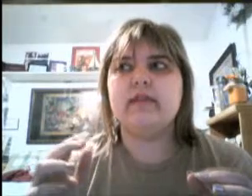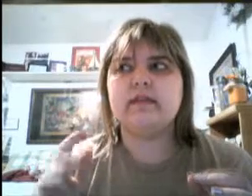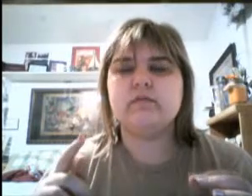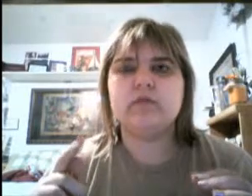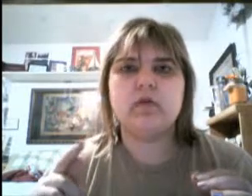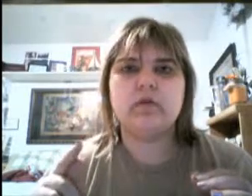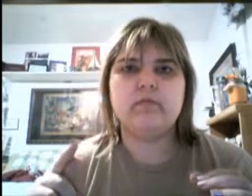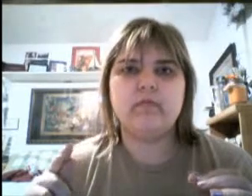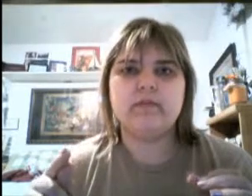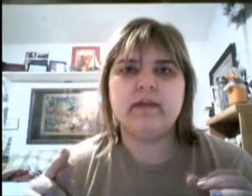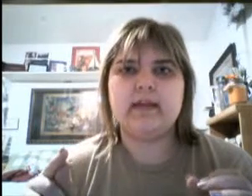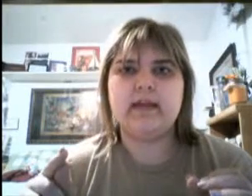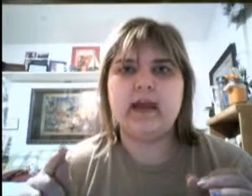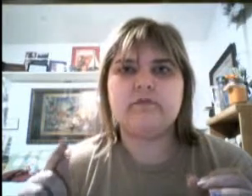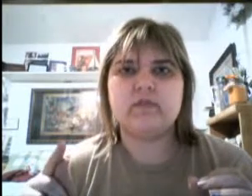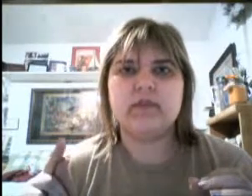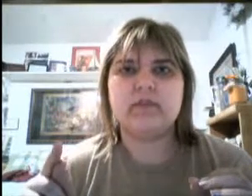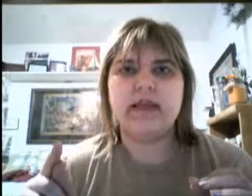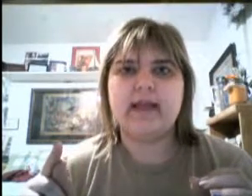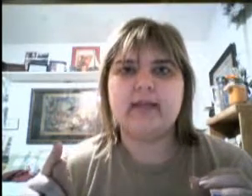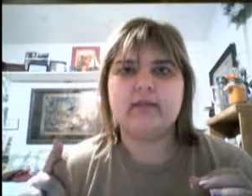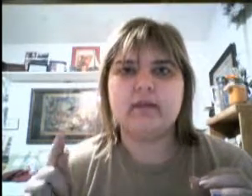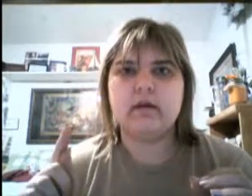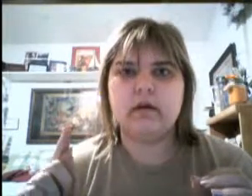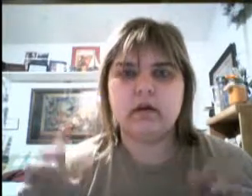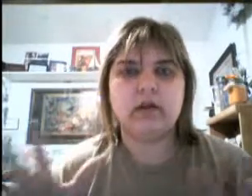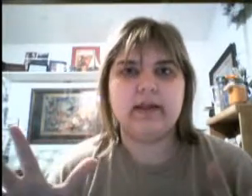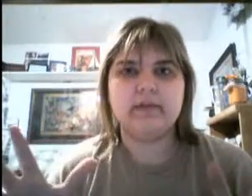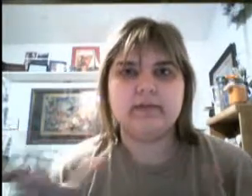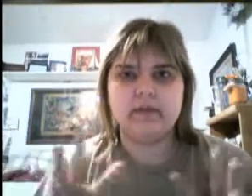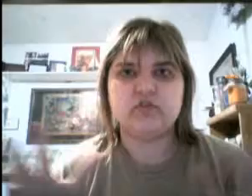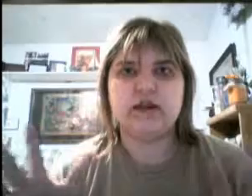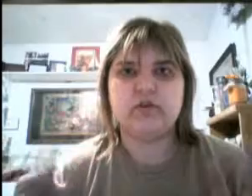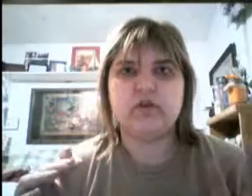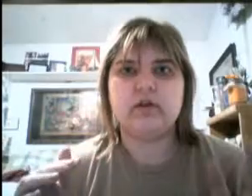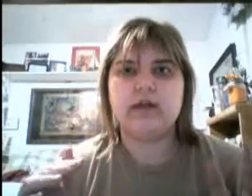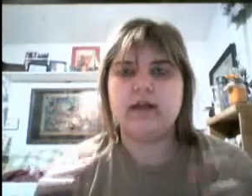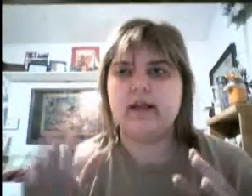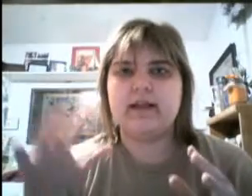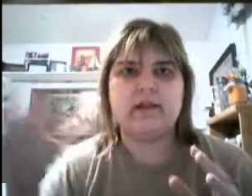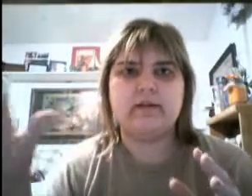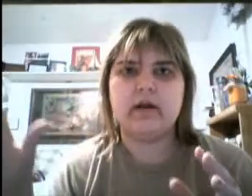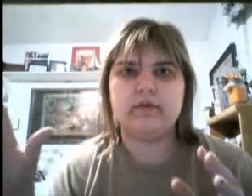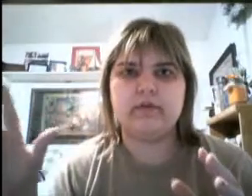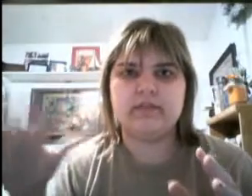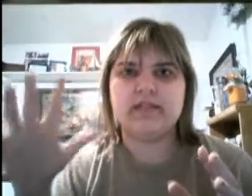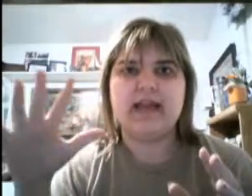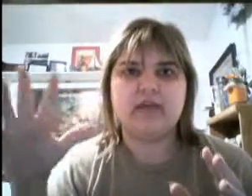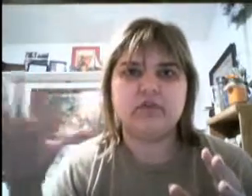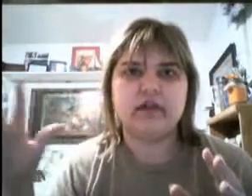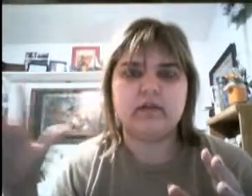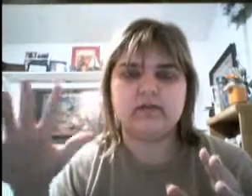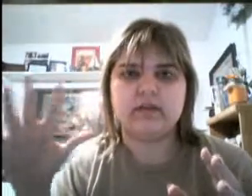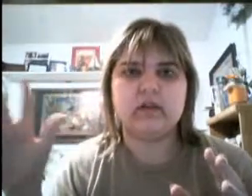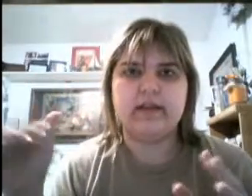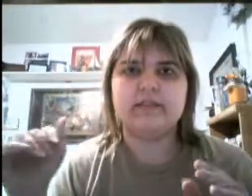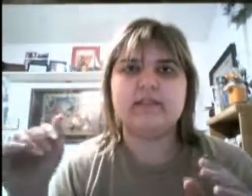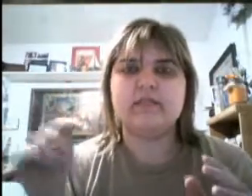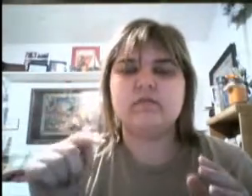This was the only movie, after they played a clip, the trailer, there were other ones that had trailers and clips. This